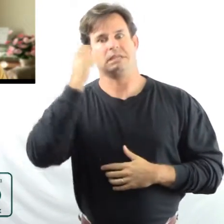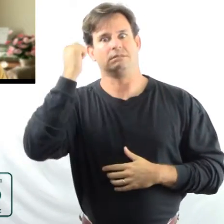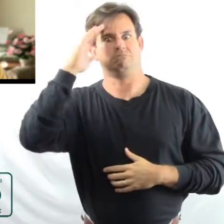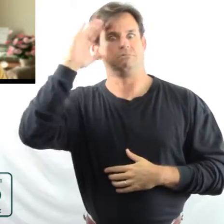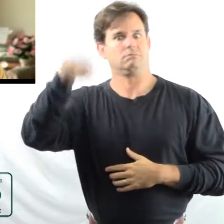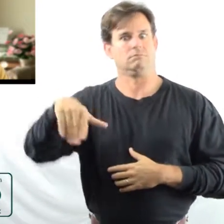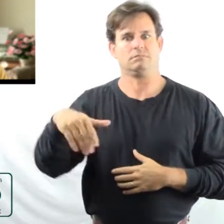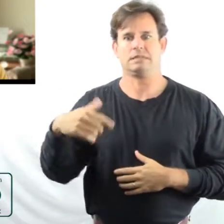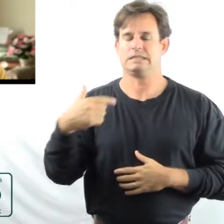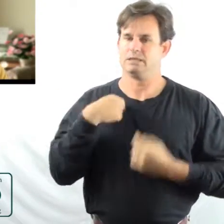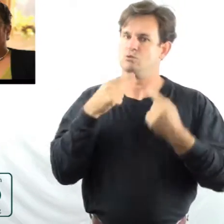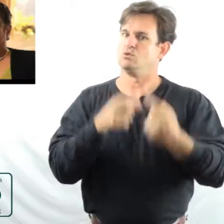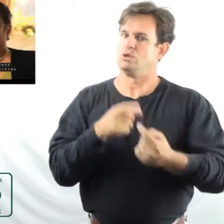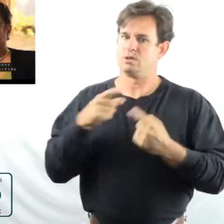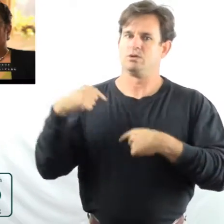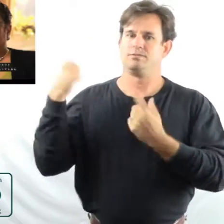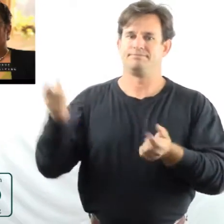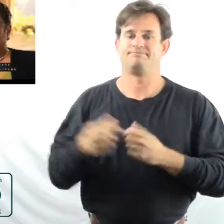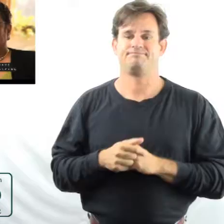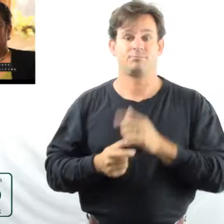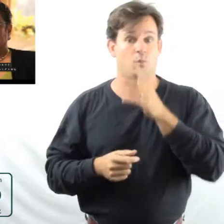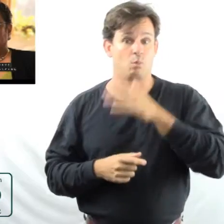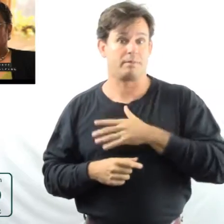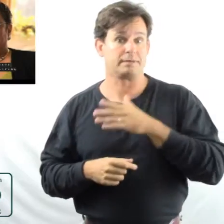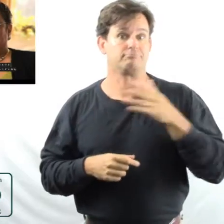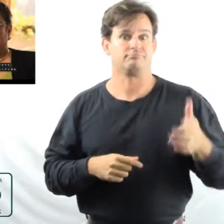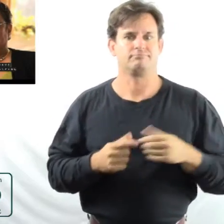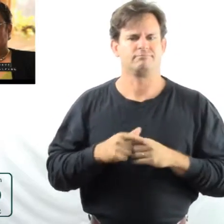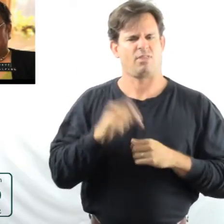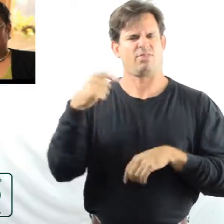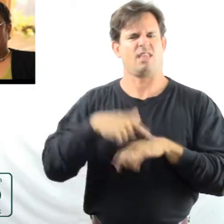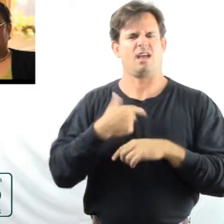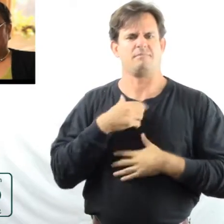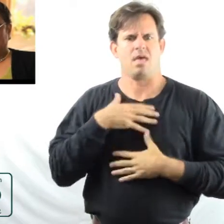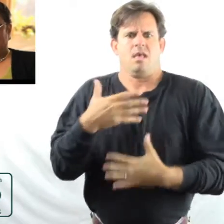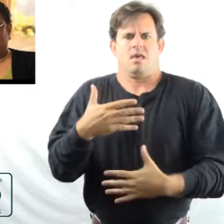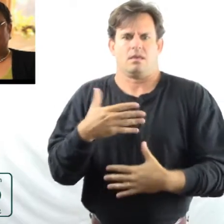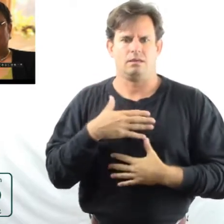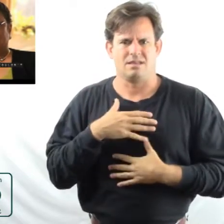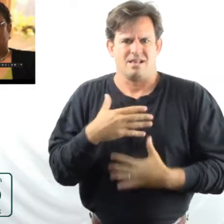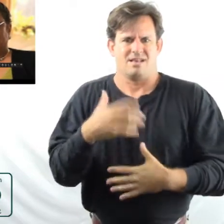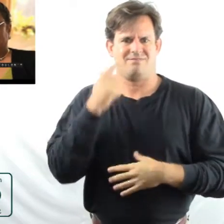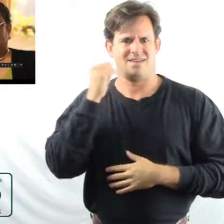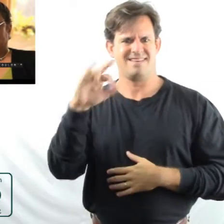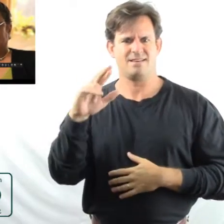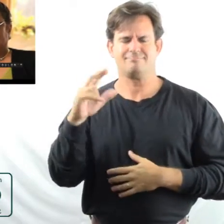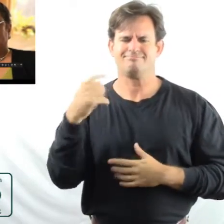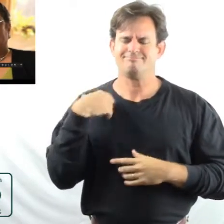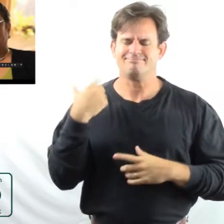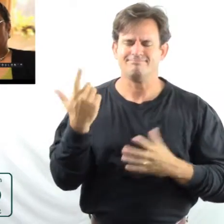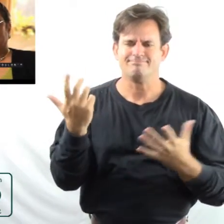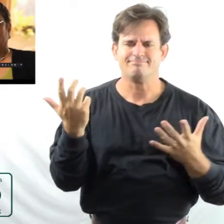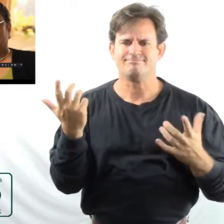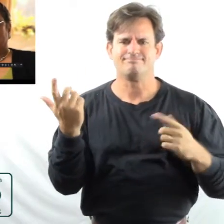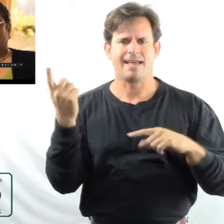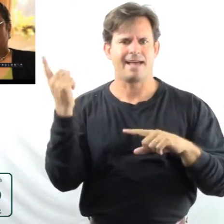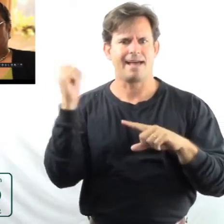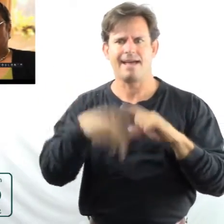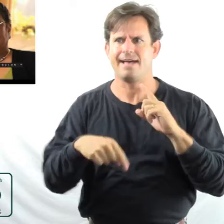I've struggled for it. It's almost like I'd have times where I was just gasping for air. just... It's not like I couldn't catch my breath. I